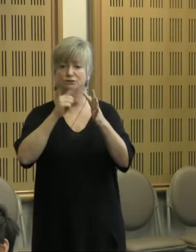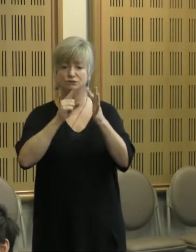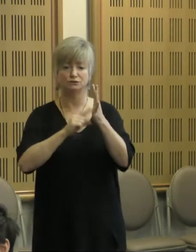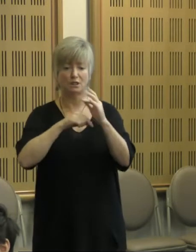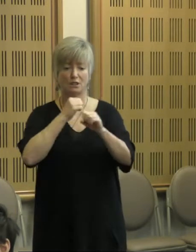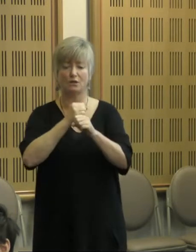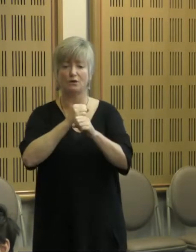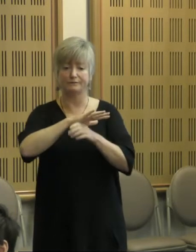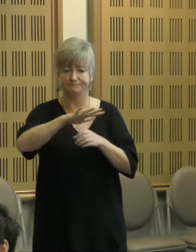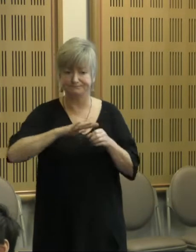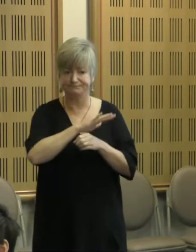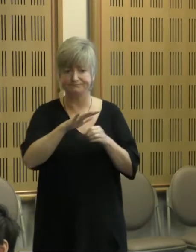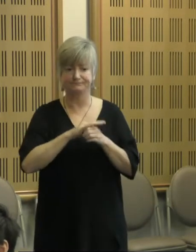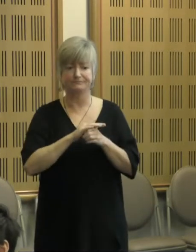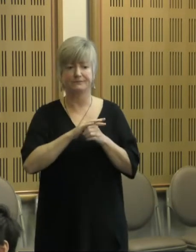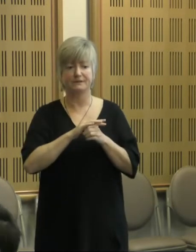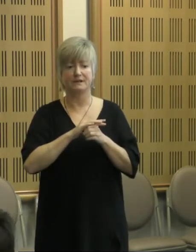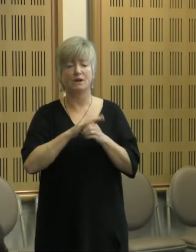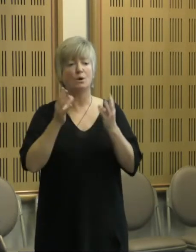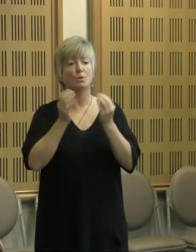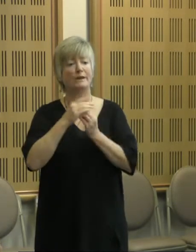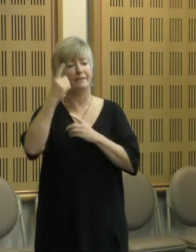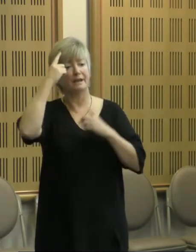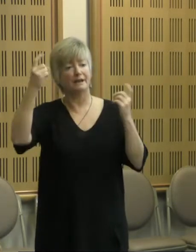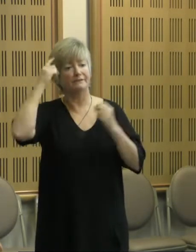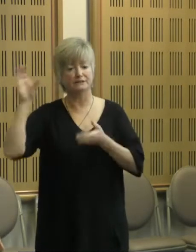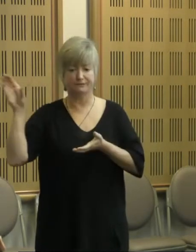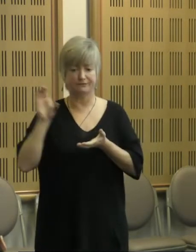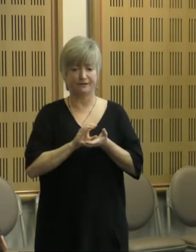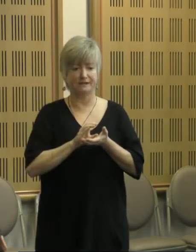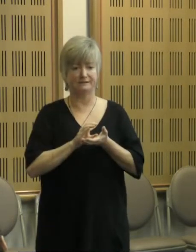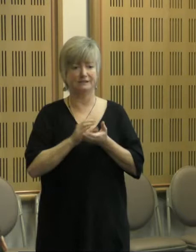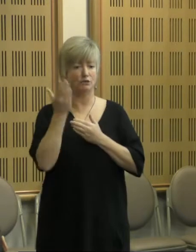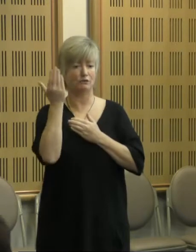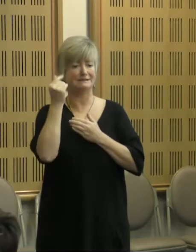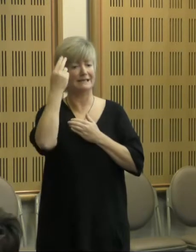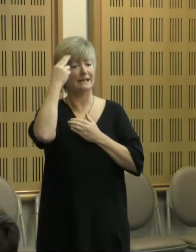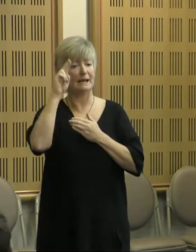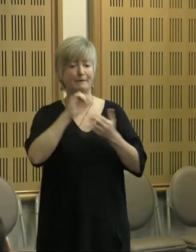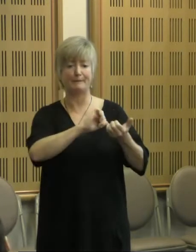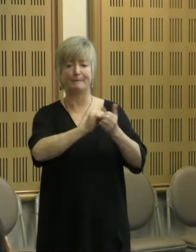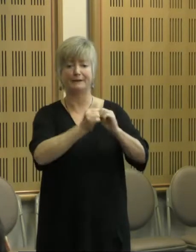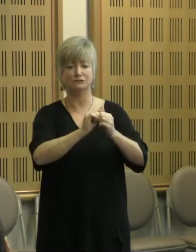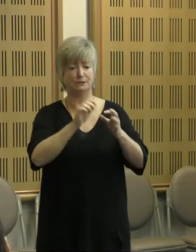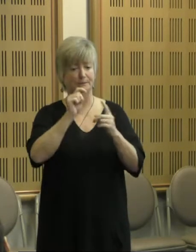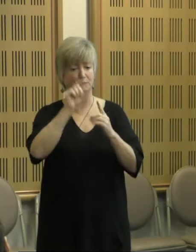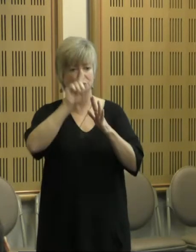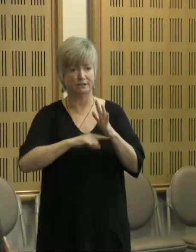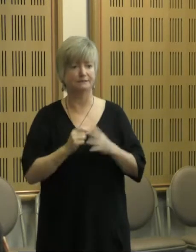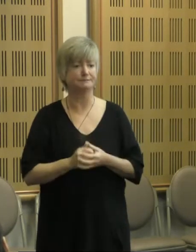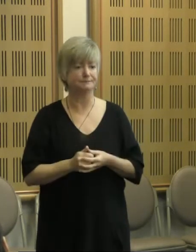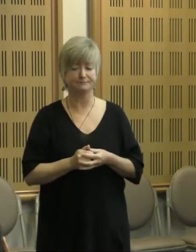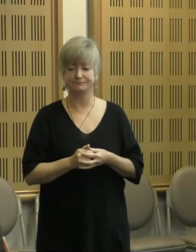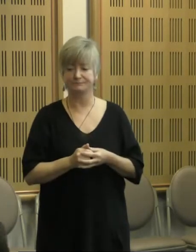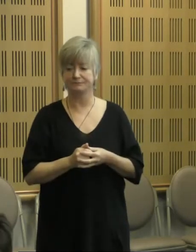Innovation Fund. And it's recently been called the Partnership Project. And I really would like to thank